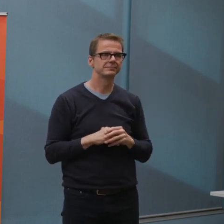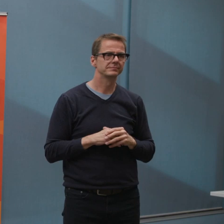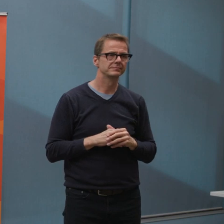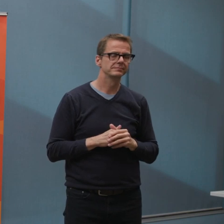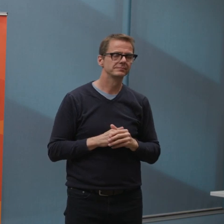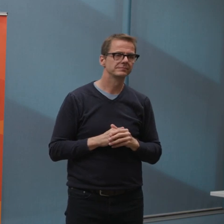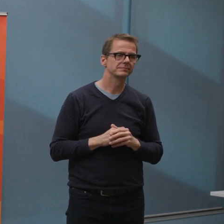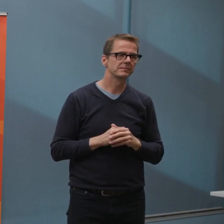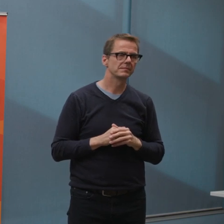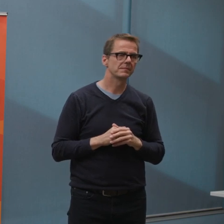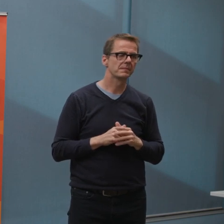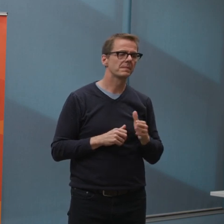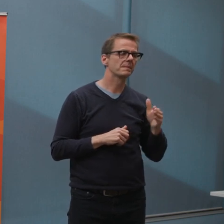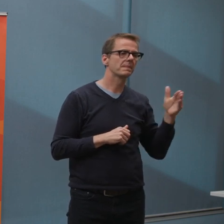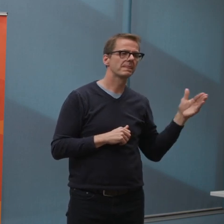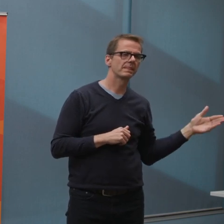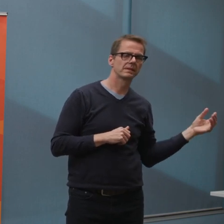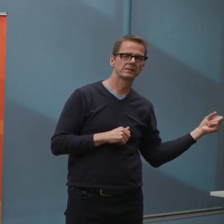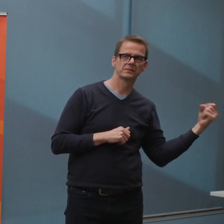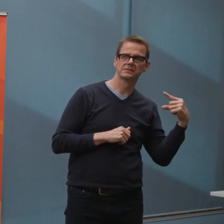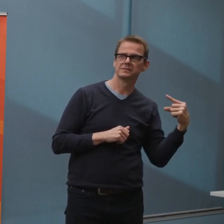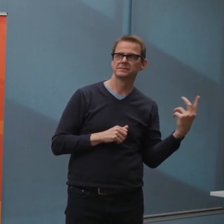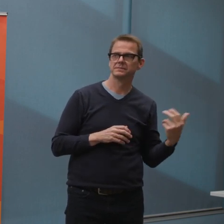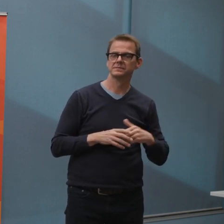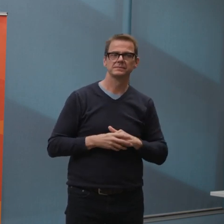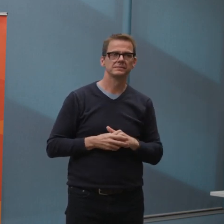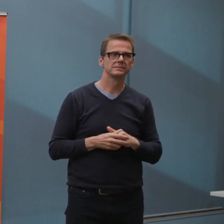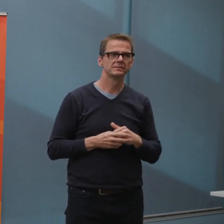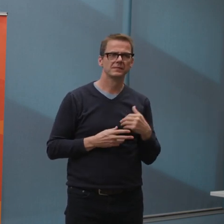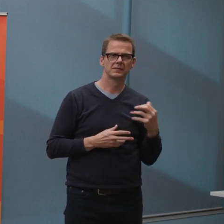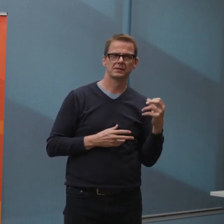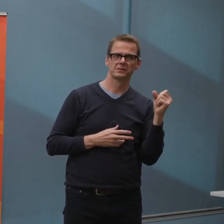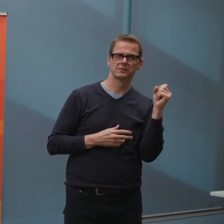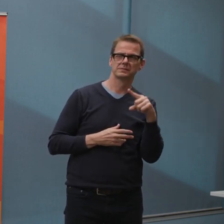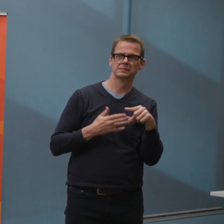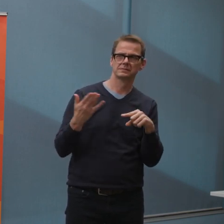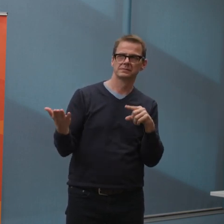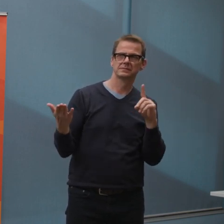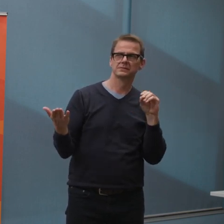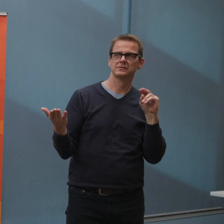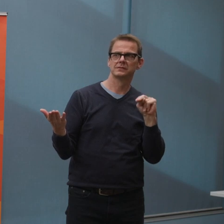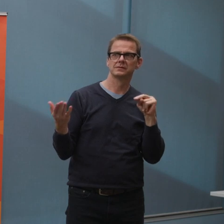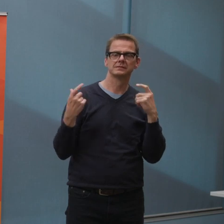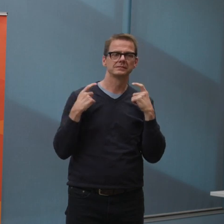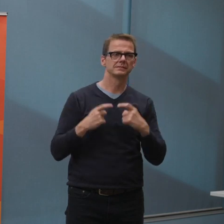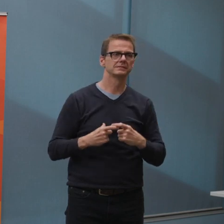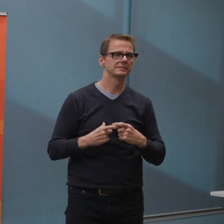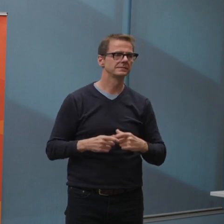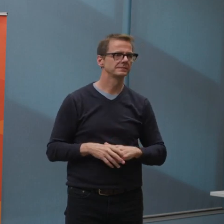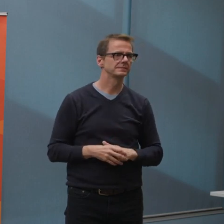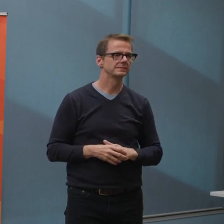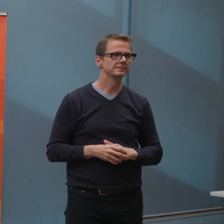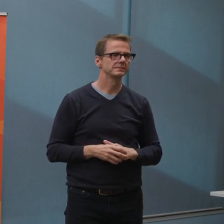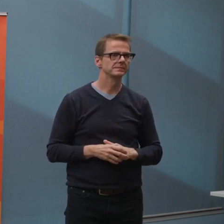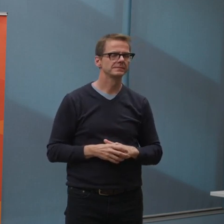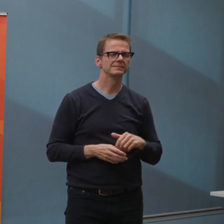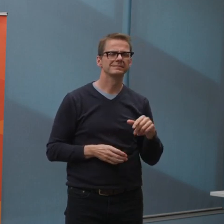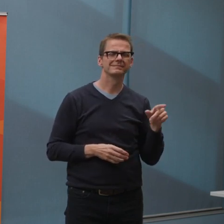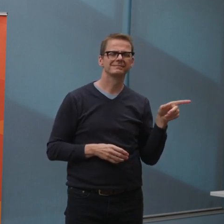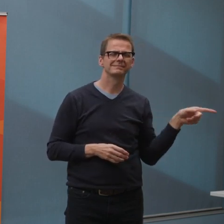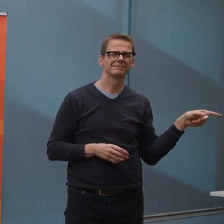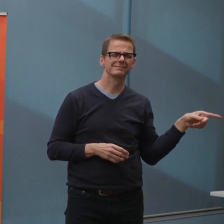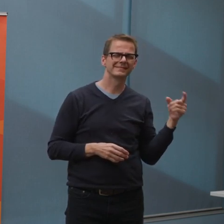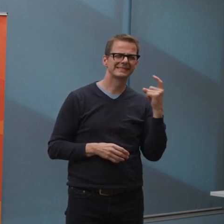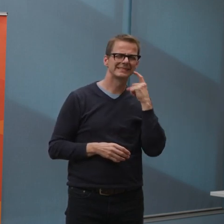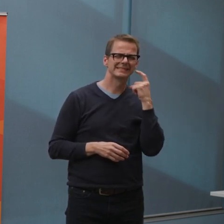Hi, everyone. This is a question for the mayor. I wanted to pick up on some of the comments you made about municipal funding. You